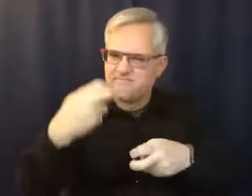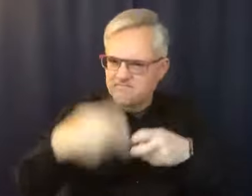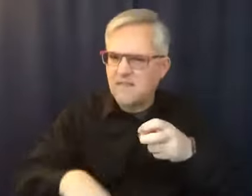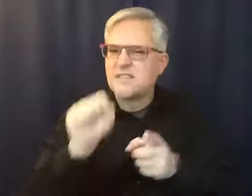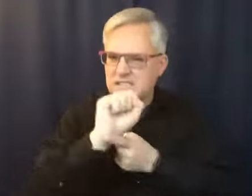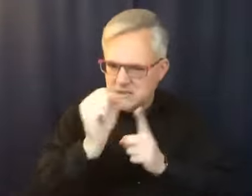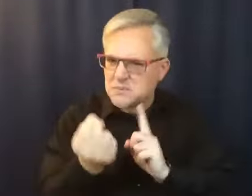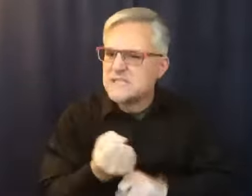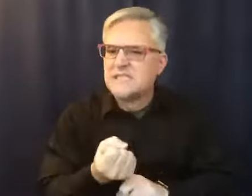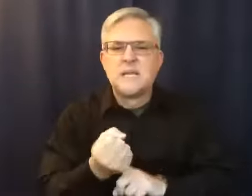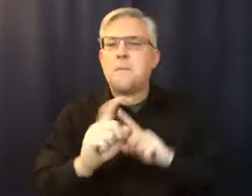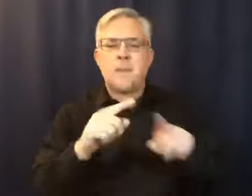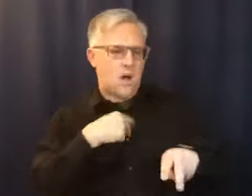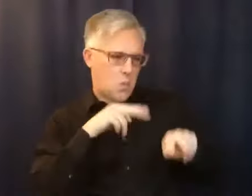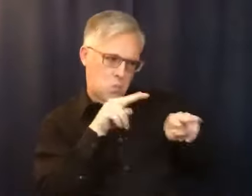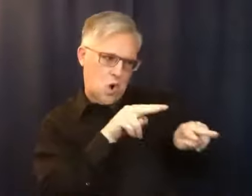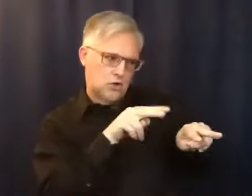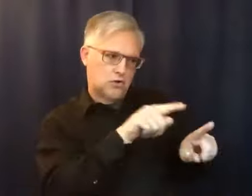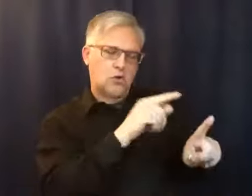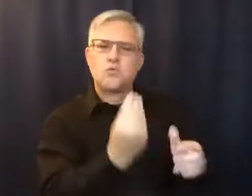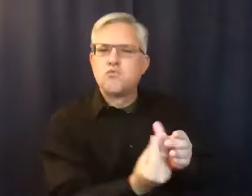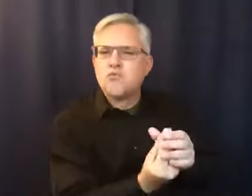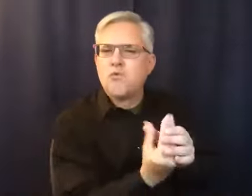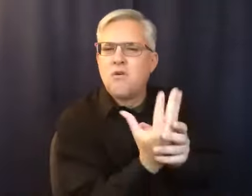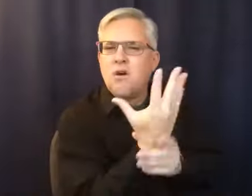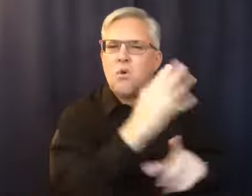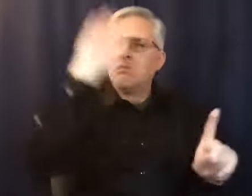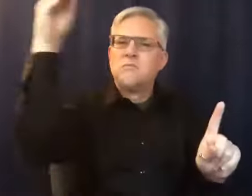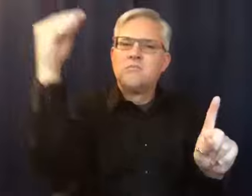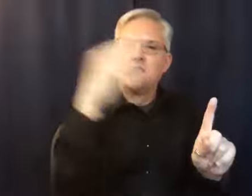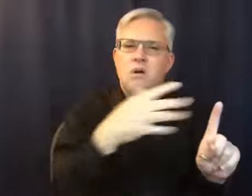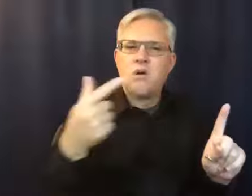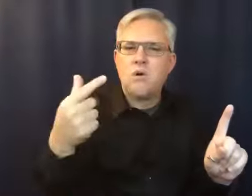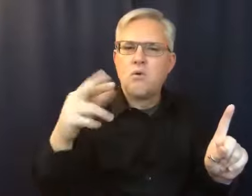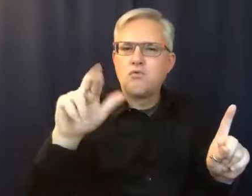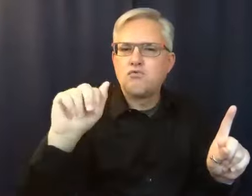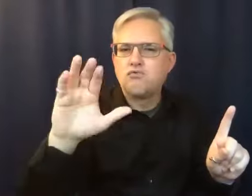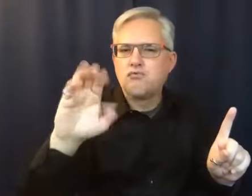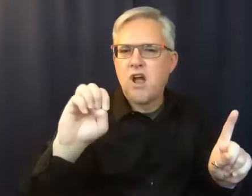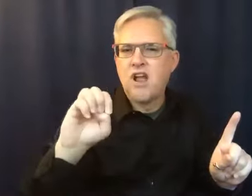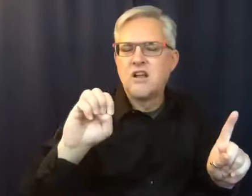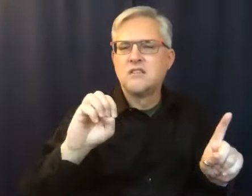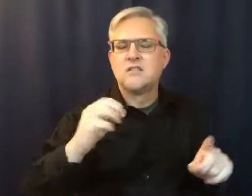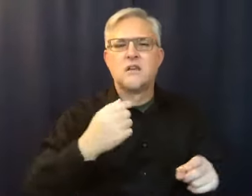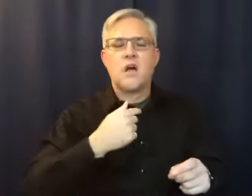watched her come to her grace and to her best. And what happened was, I learned to take my hands off them.